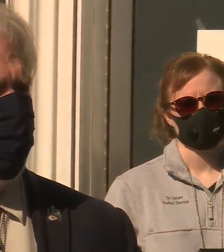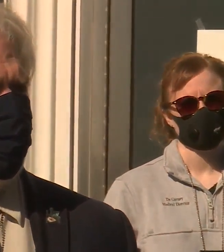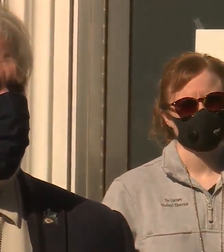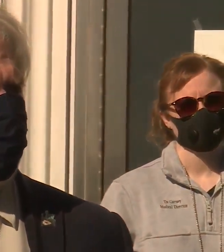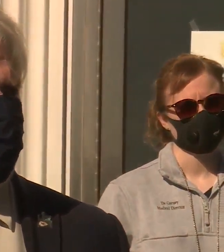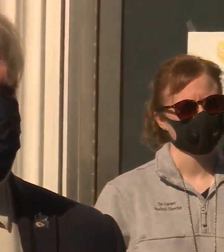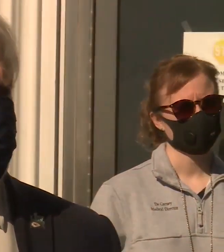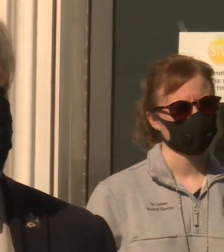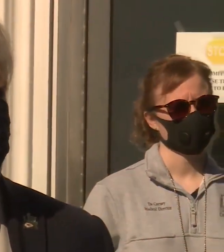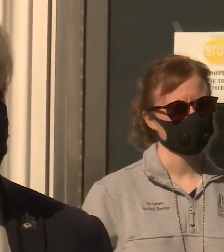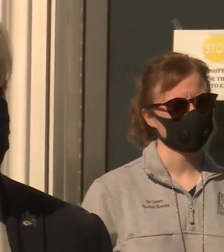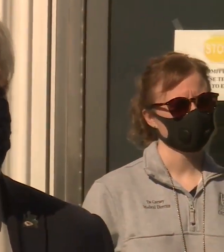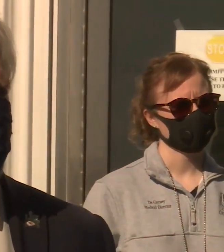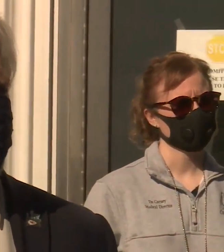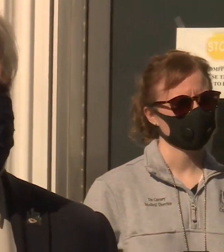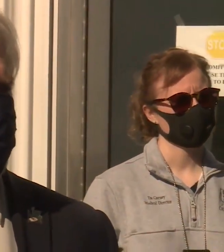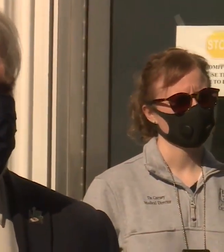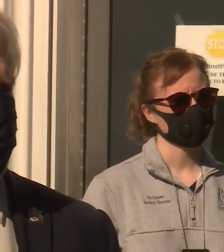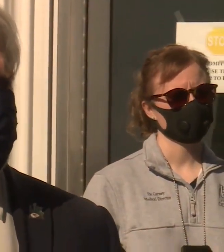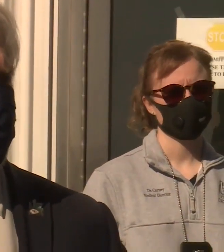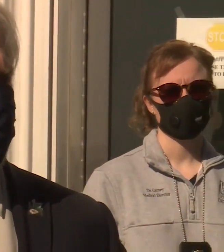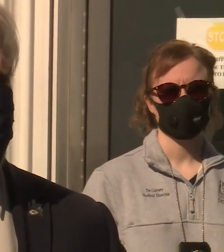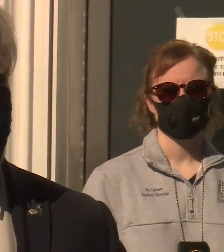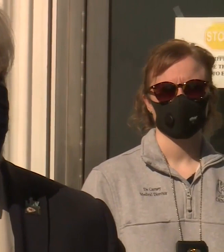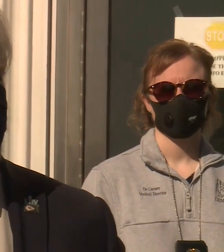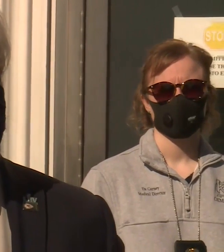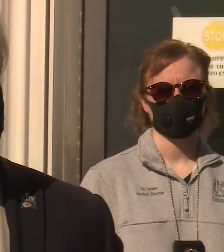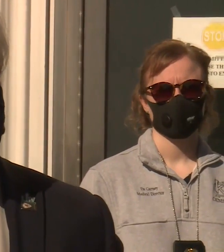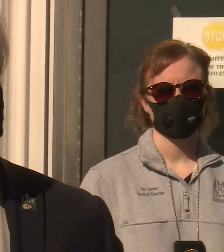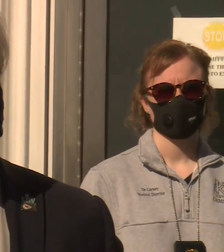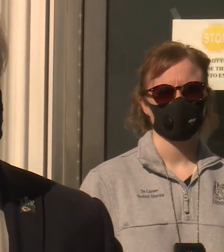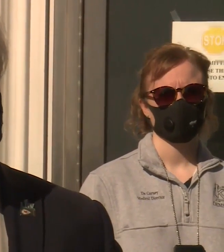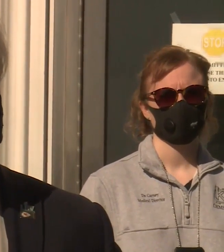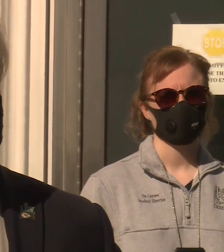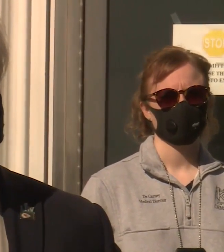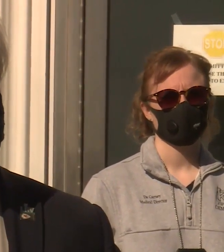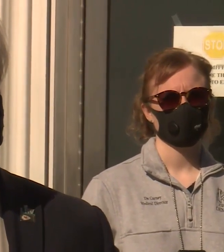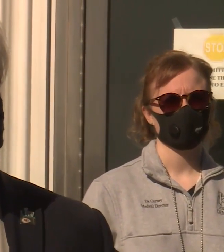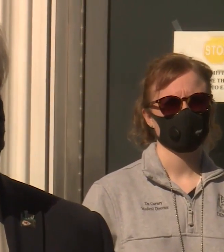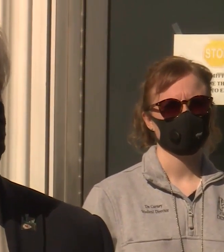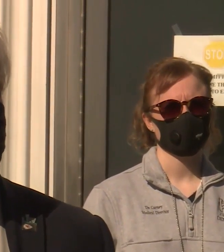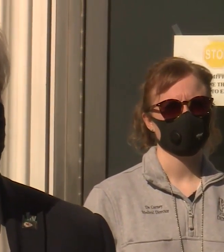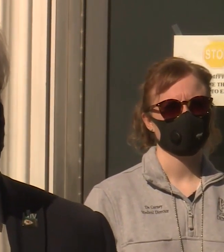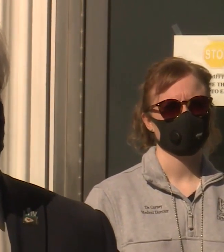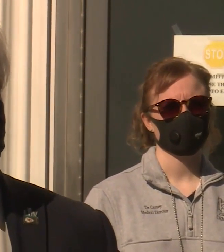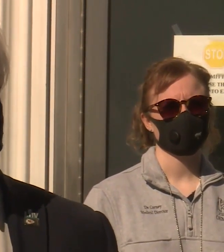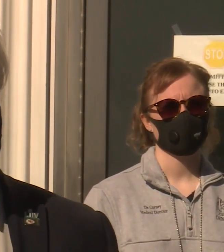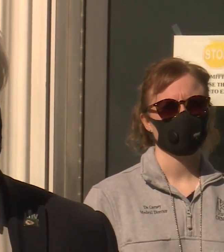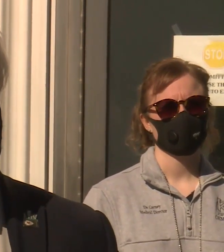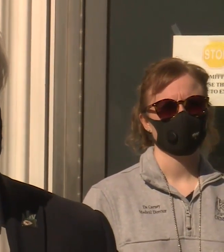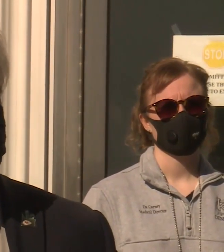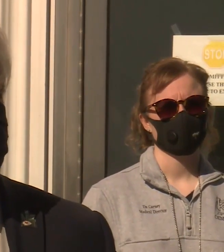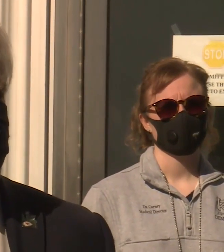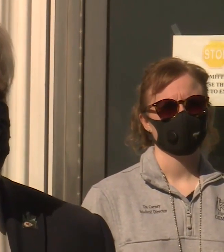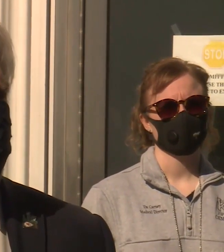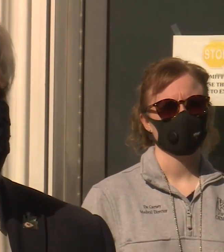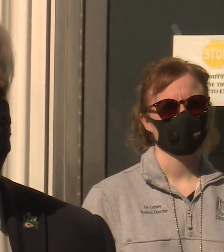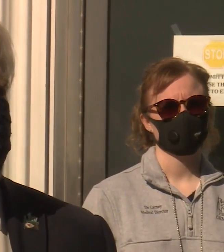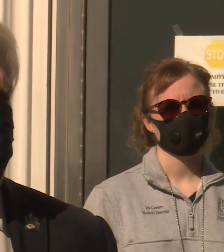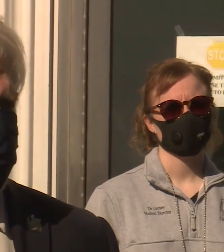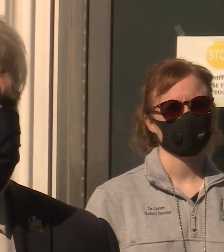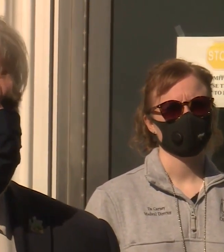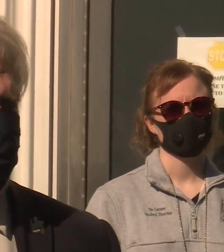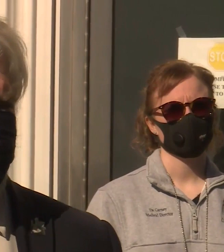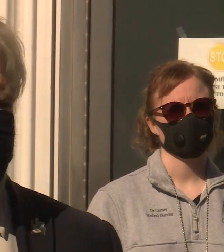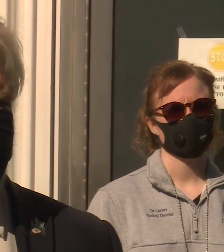Day and Mother's Day and Father's Day, etc. So yes, and what we're hearing is there are a